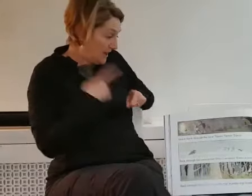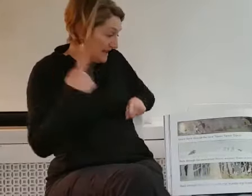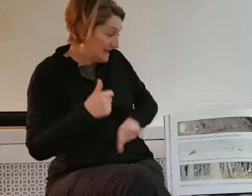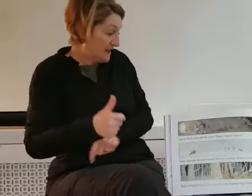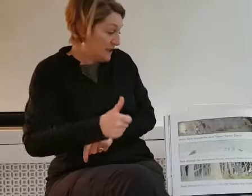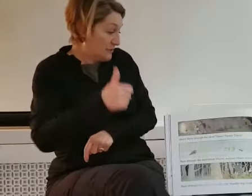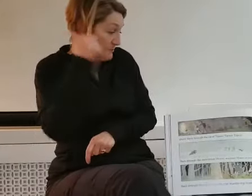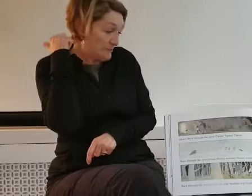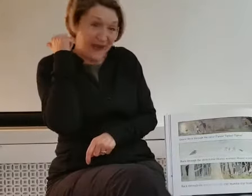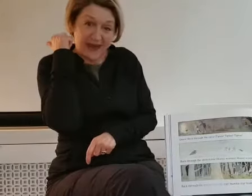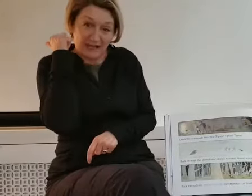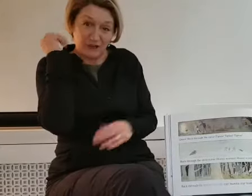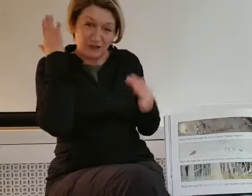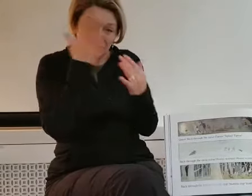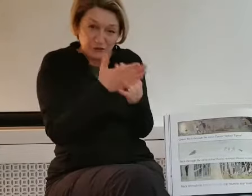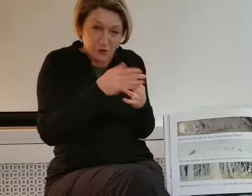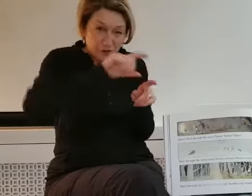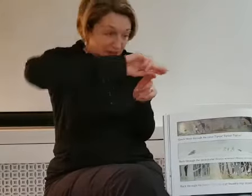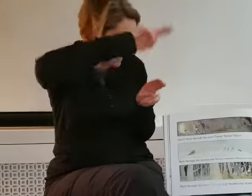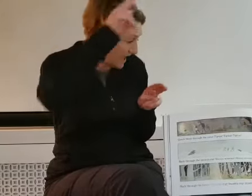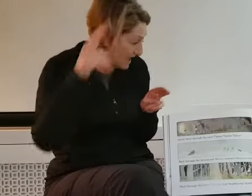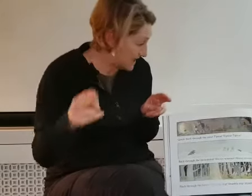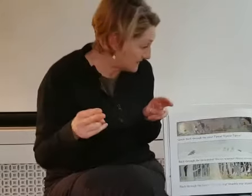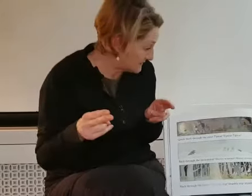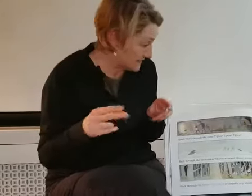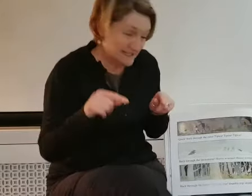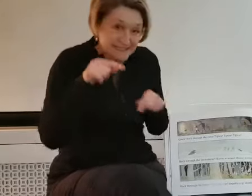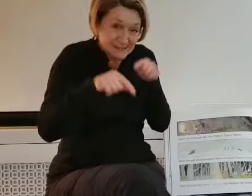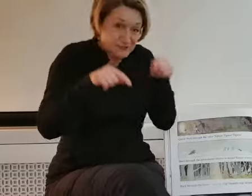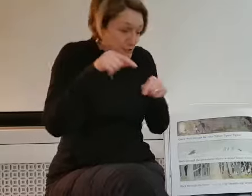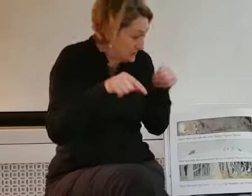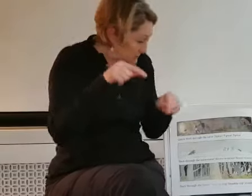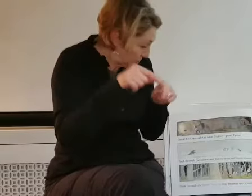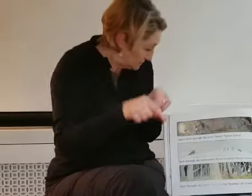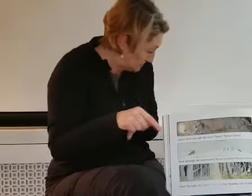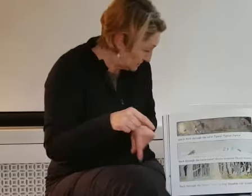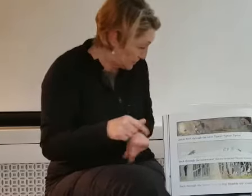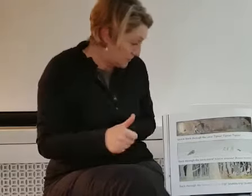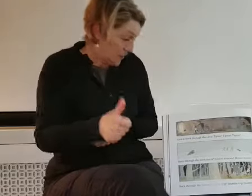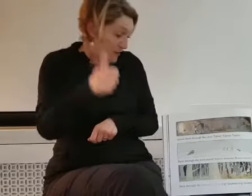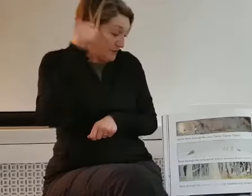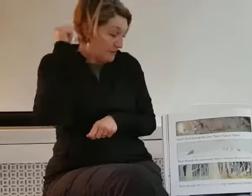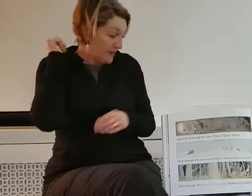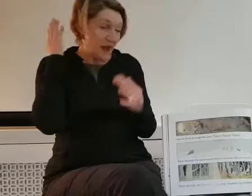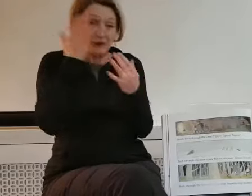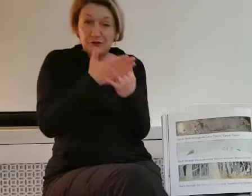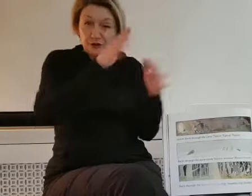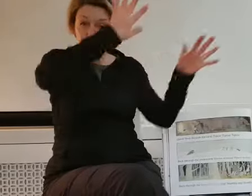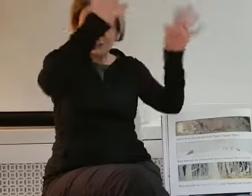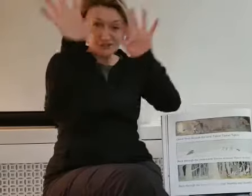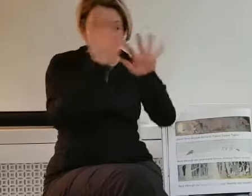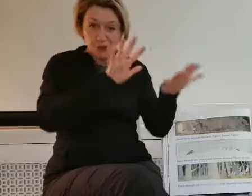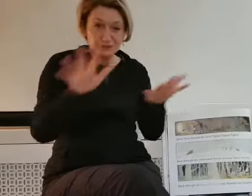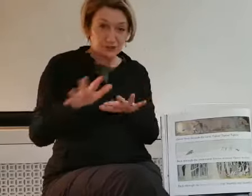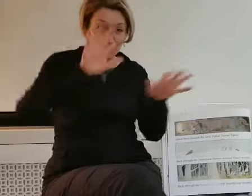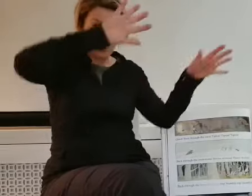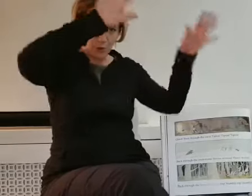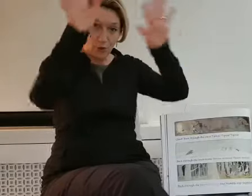Quick. Back through the cave. Tick-toe, tick-toe, tick-toe. Back through the snowstorm. Woo,